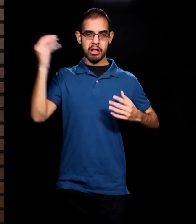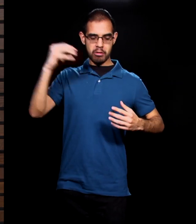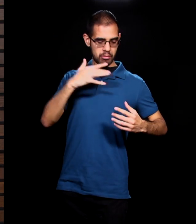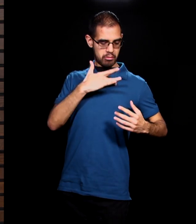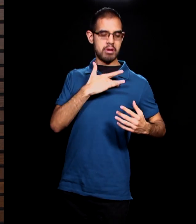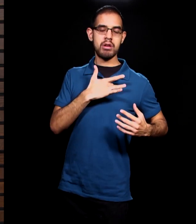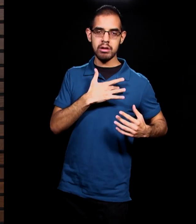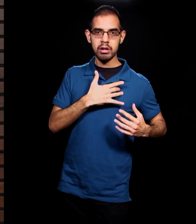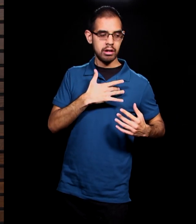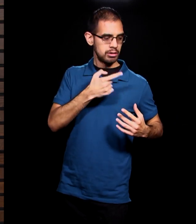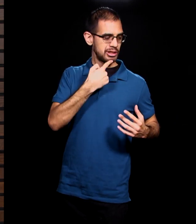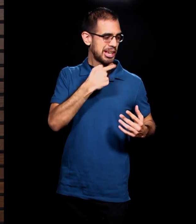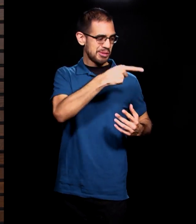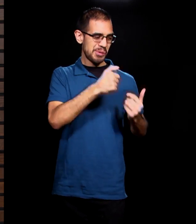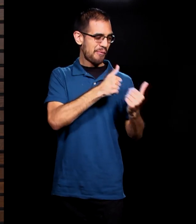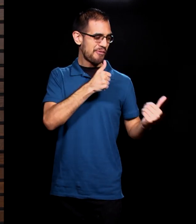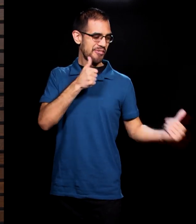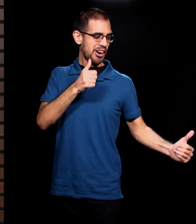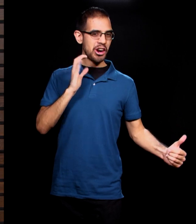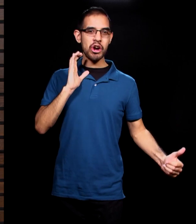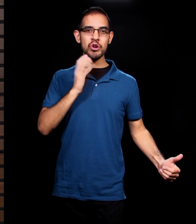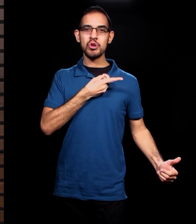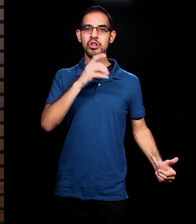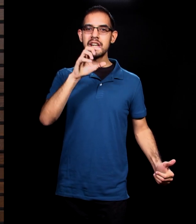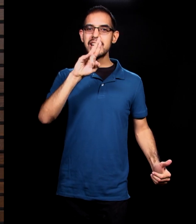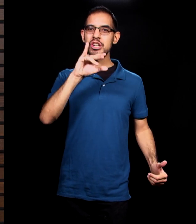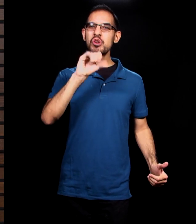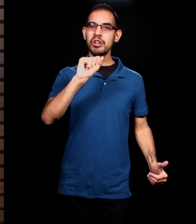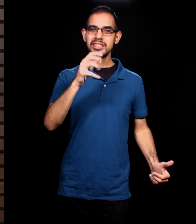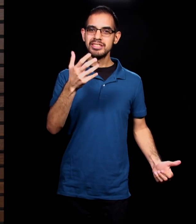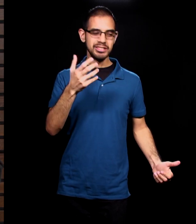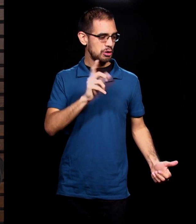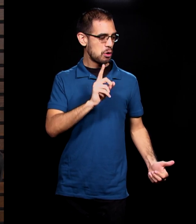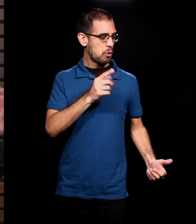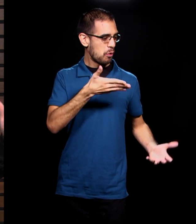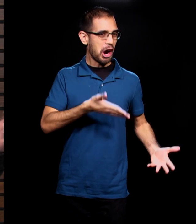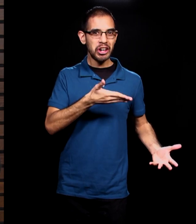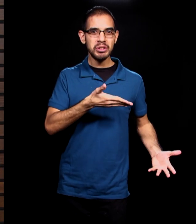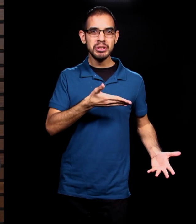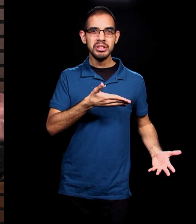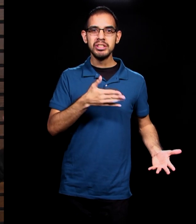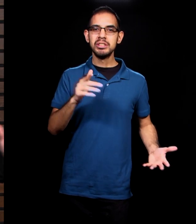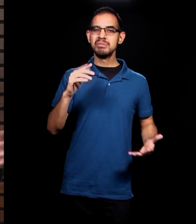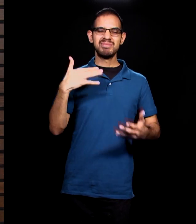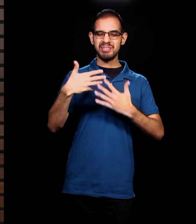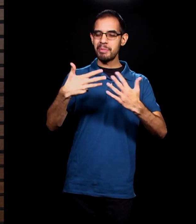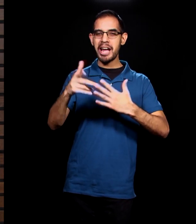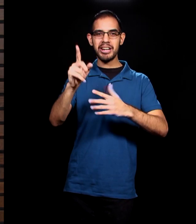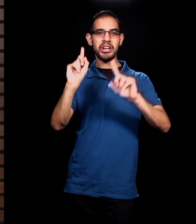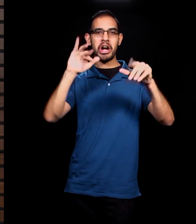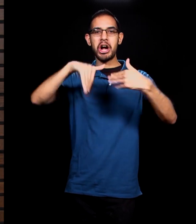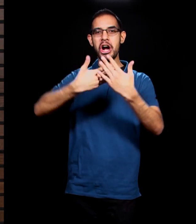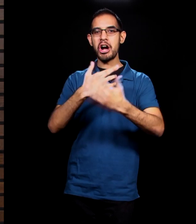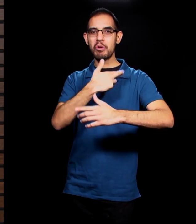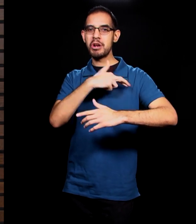from me. Chris, where are you? And despite all the church and all the religion and all the Bible that I seem to know,